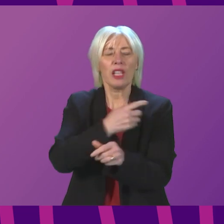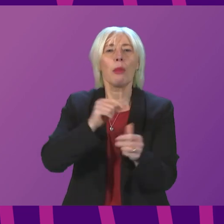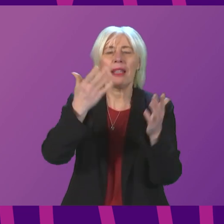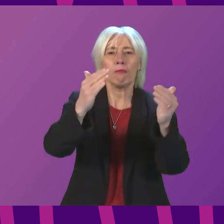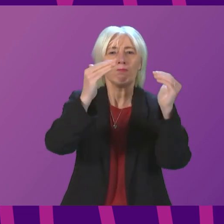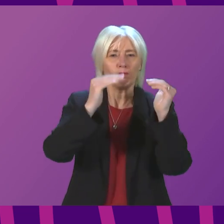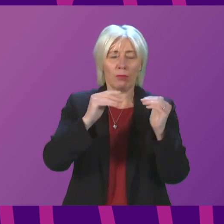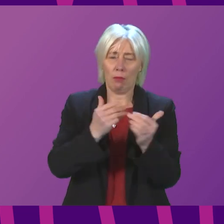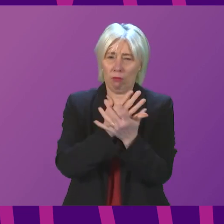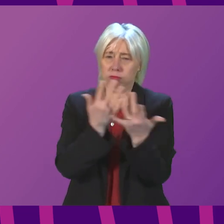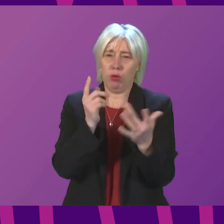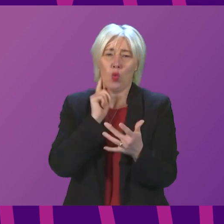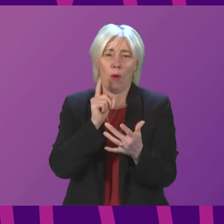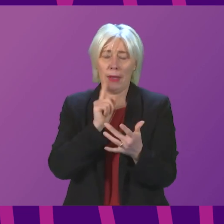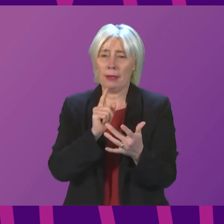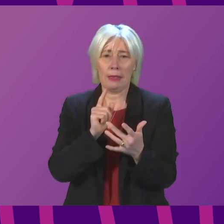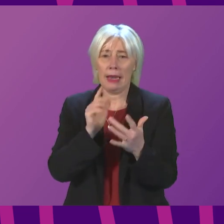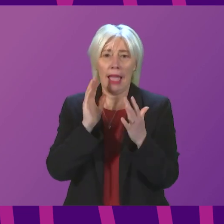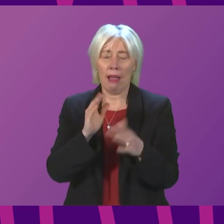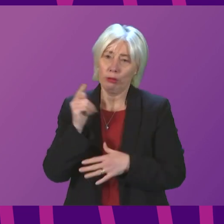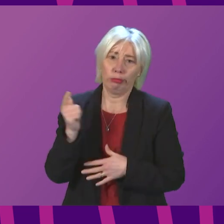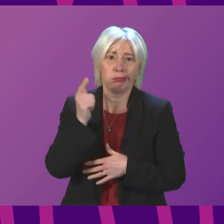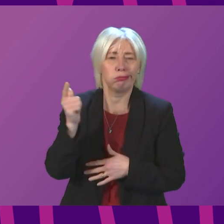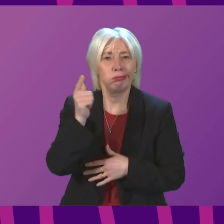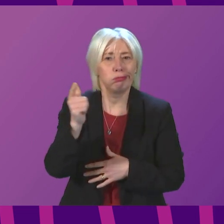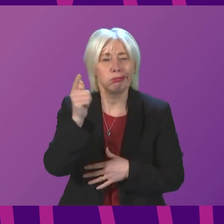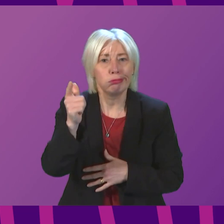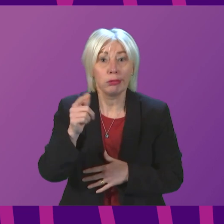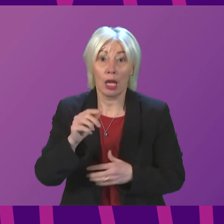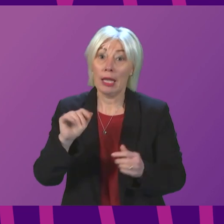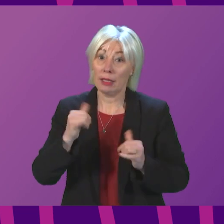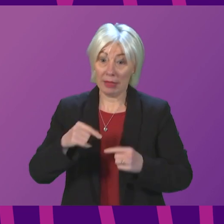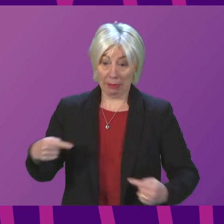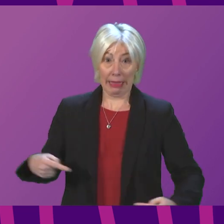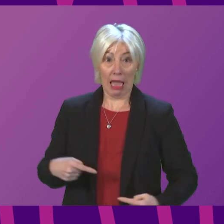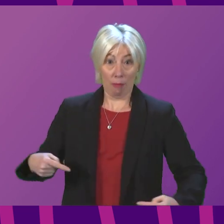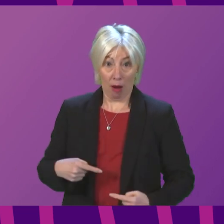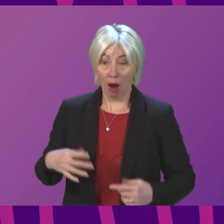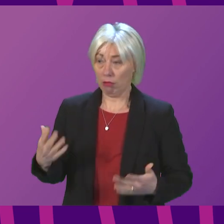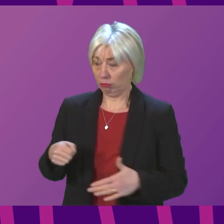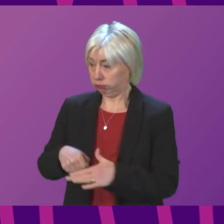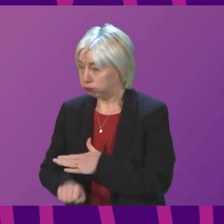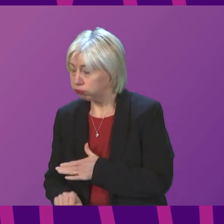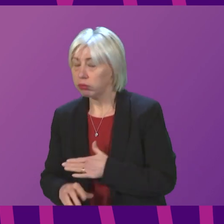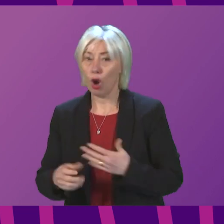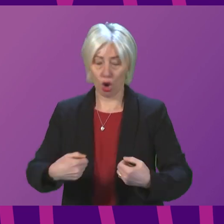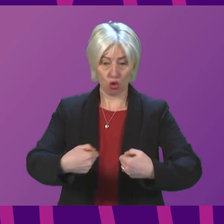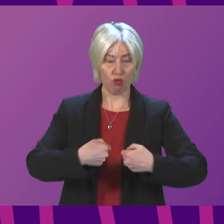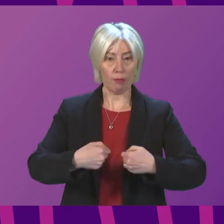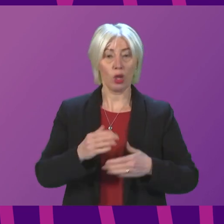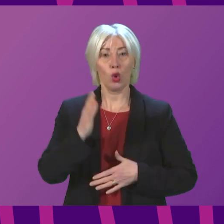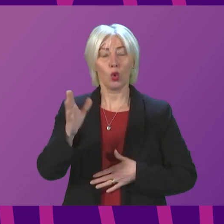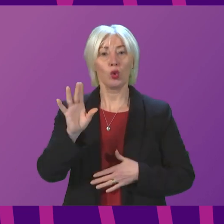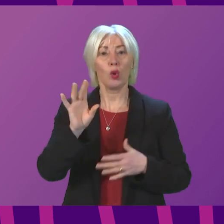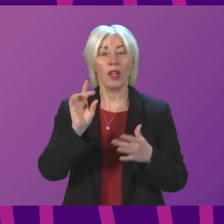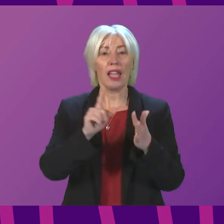now hundreds of women will have to travel long distances, often in labour, to give birth or to receive treatment at Ragmore in Inverness.